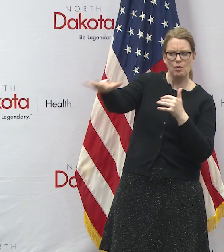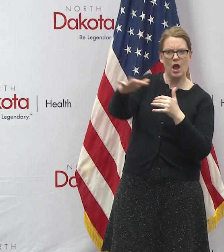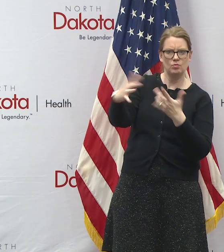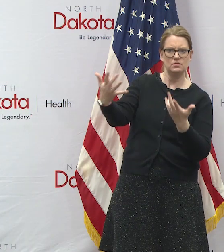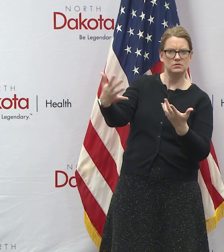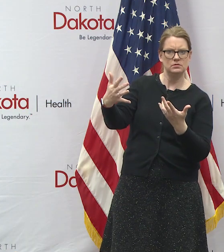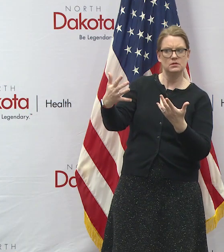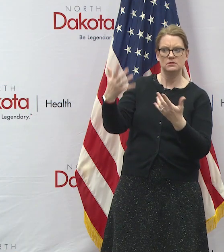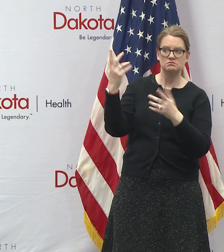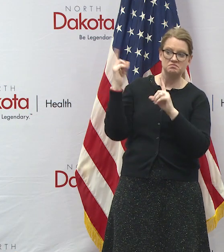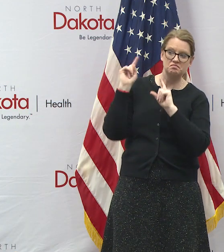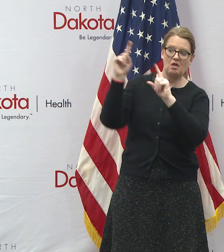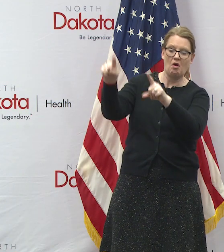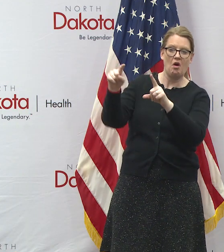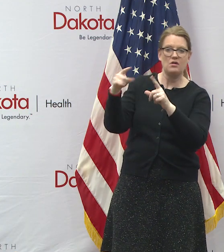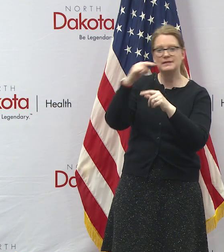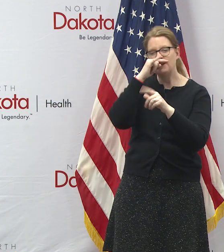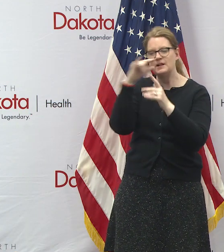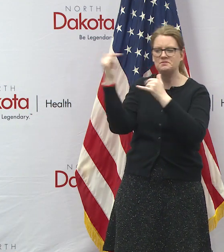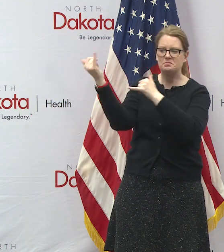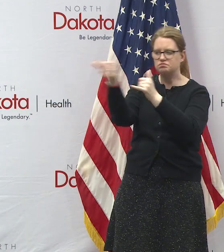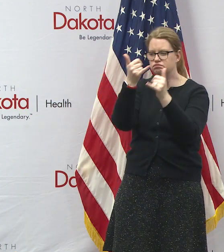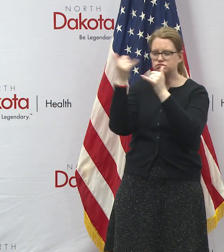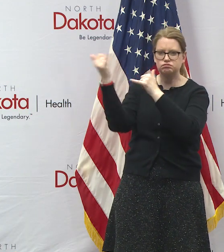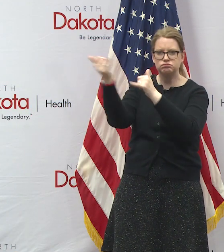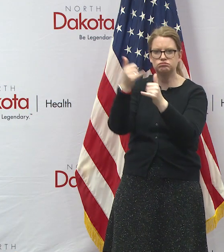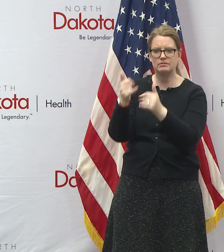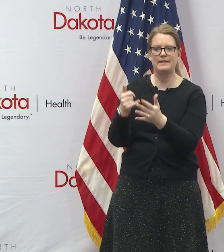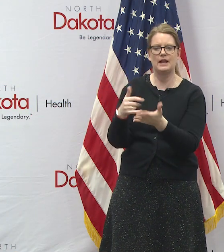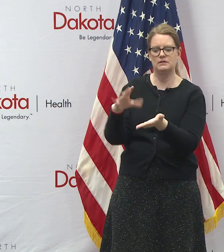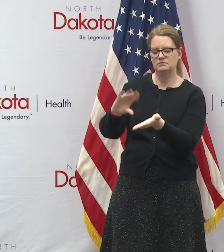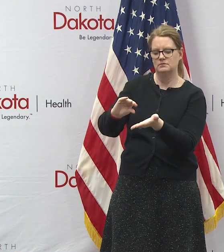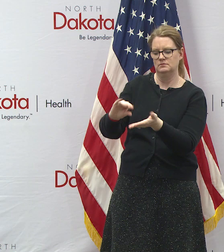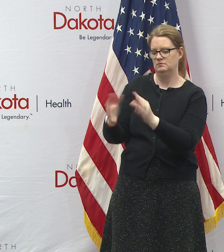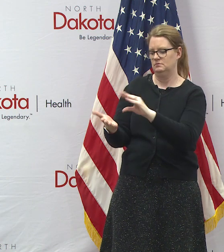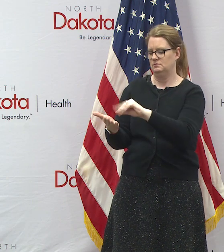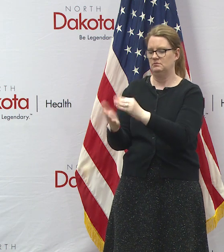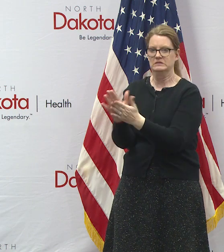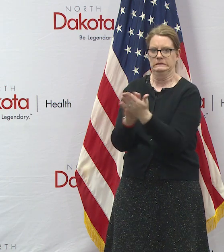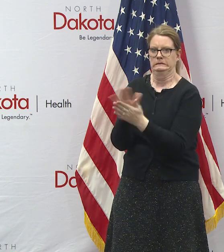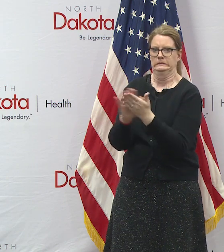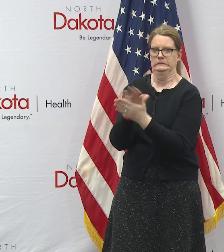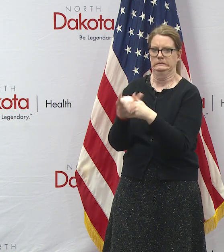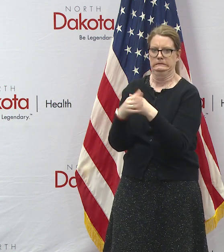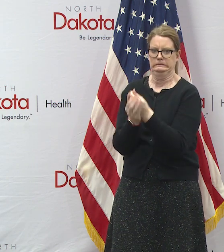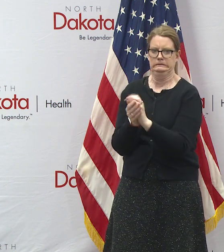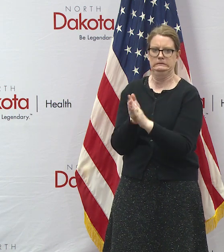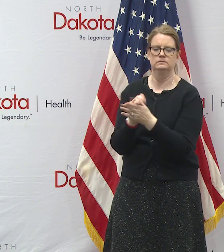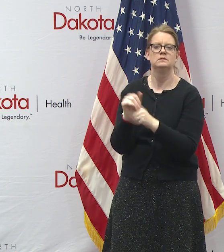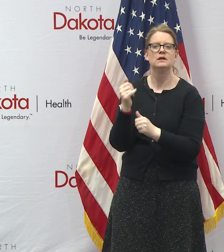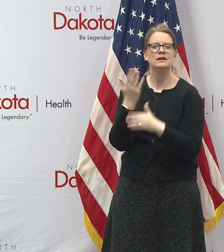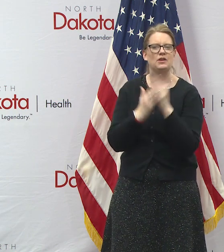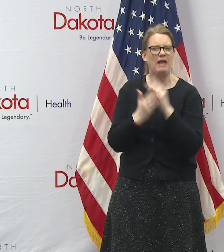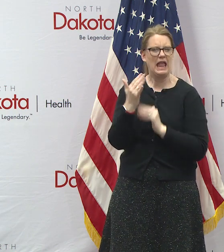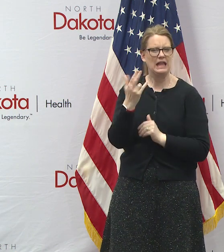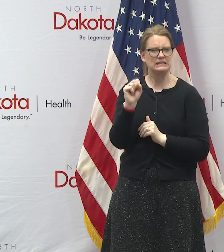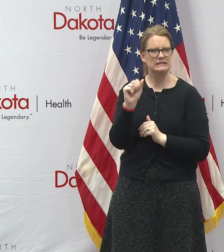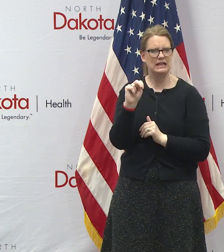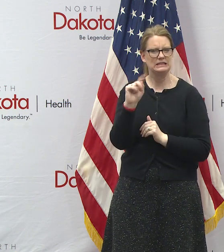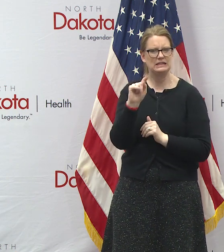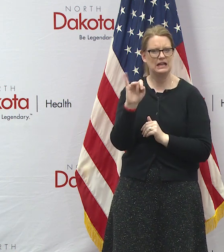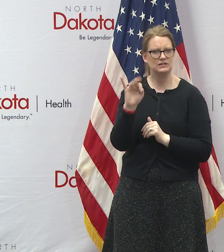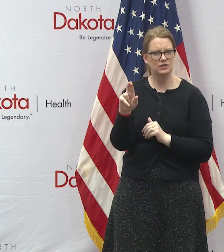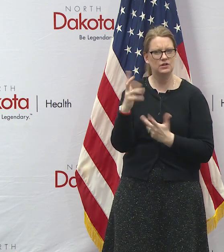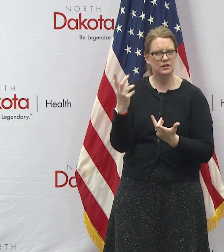go there bring along a bottle of hand sanitizer and uh and then and again uh you have an opportunity to keep physical distance